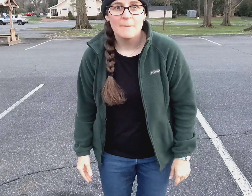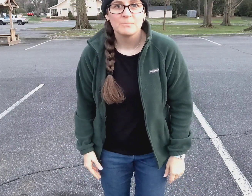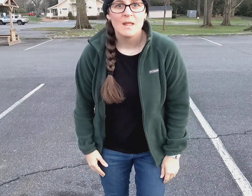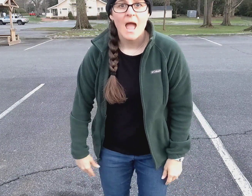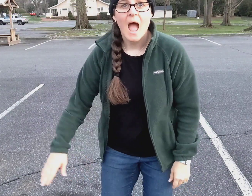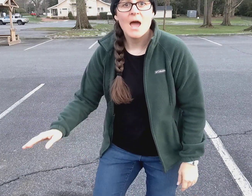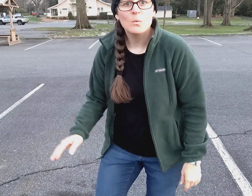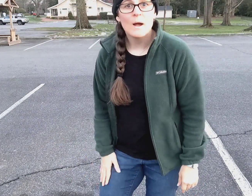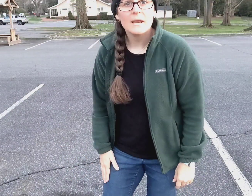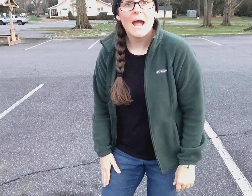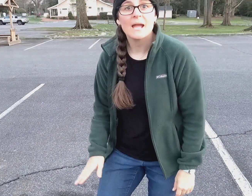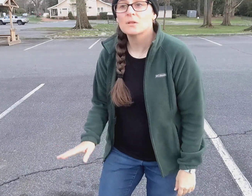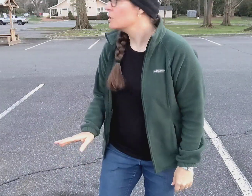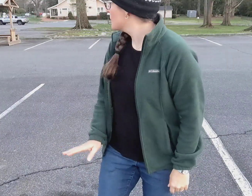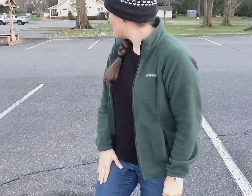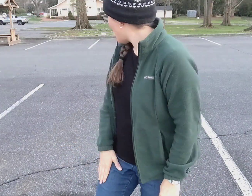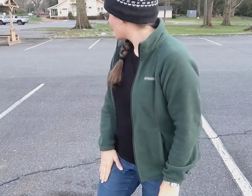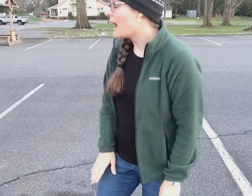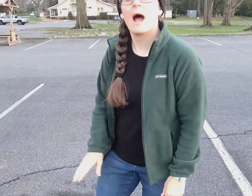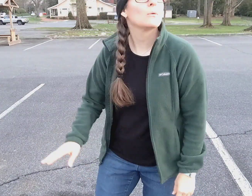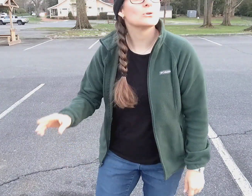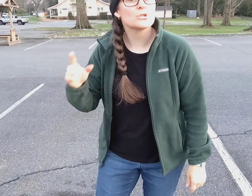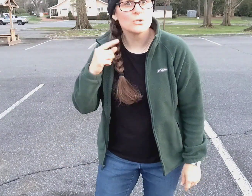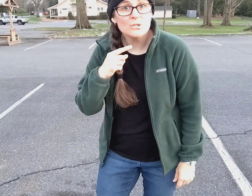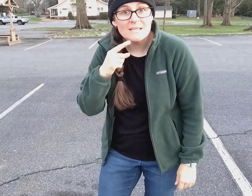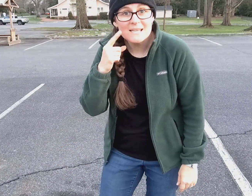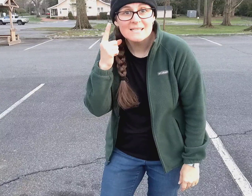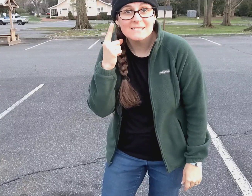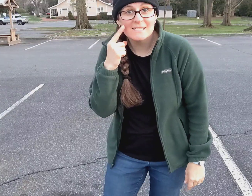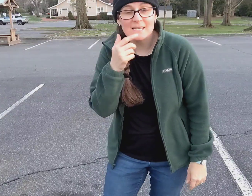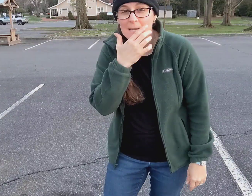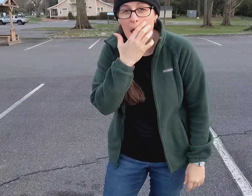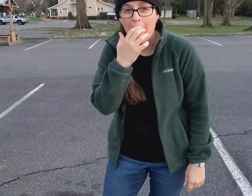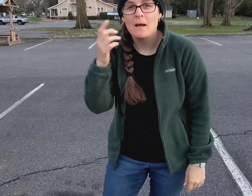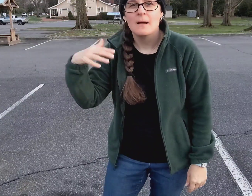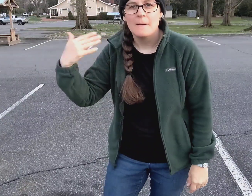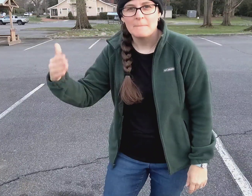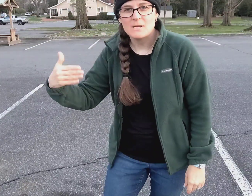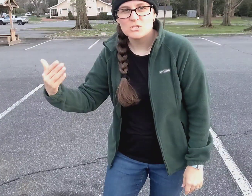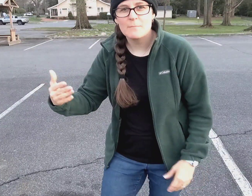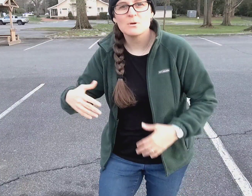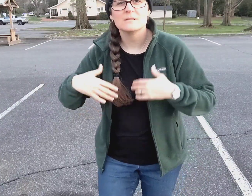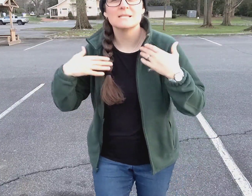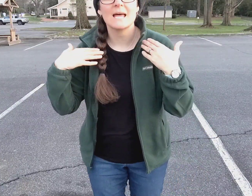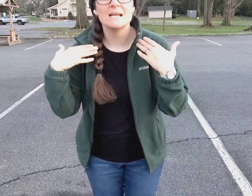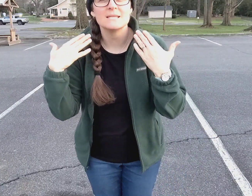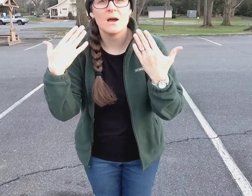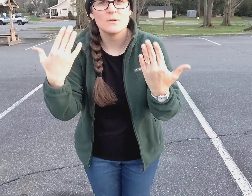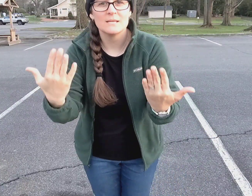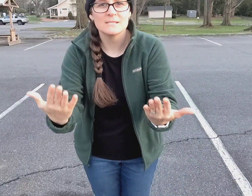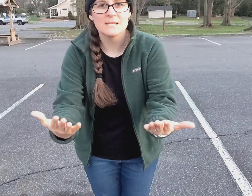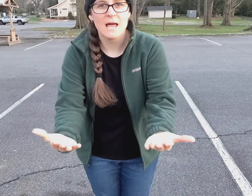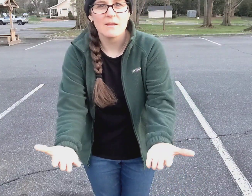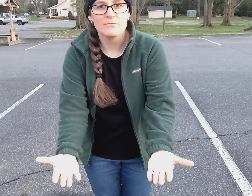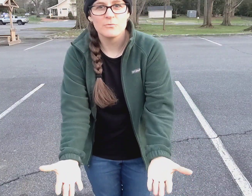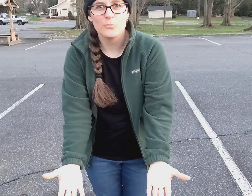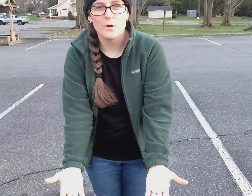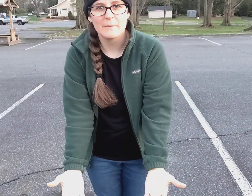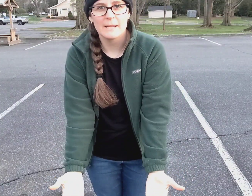And when I look back, I will surely see my shepherd has laid down his life for me.